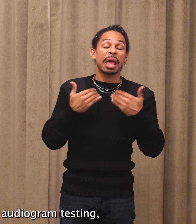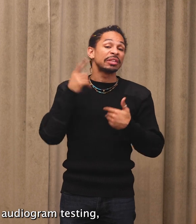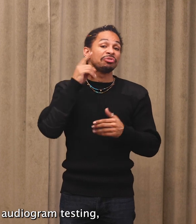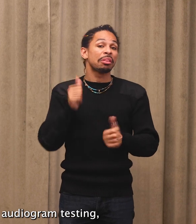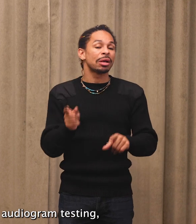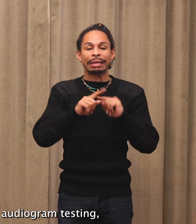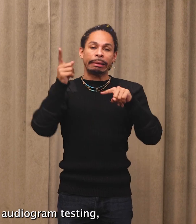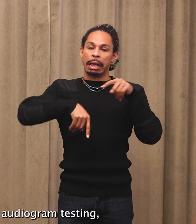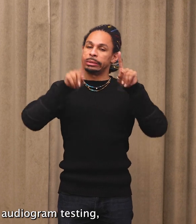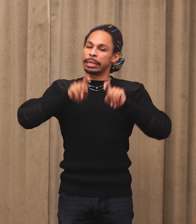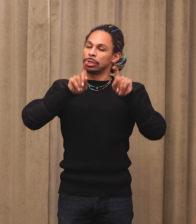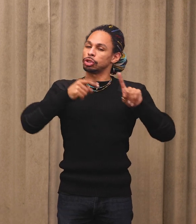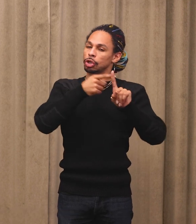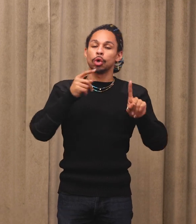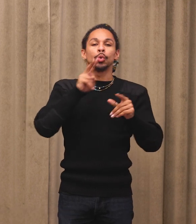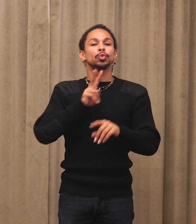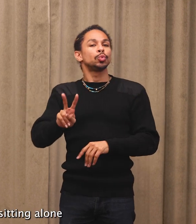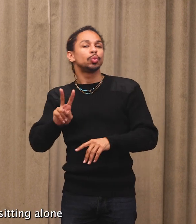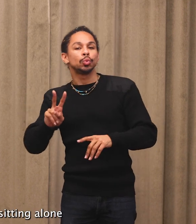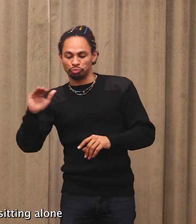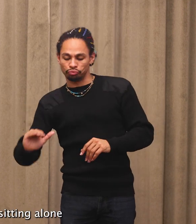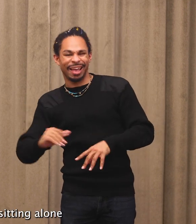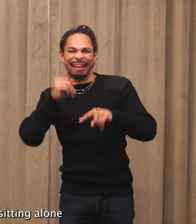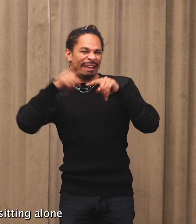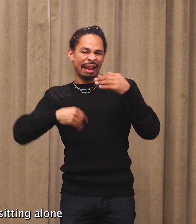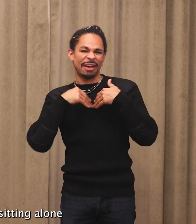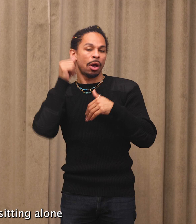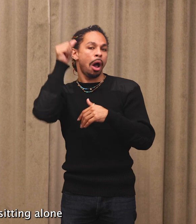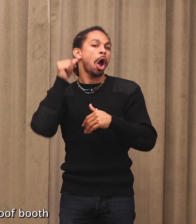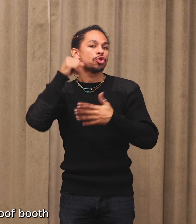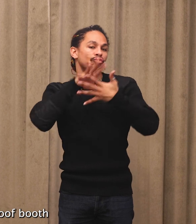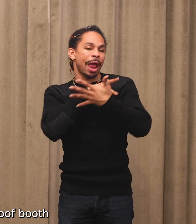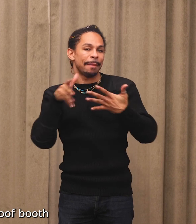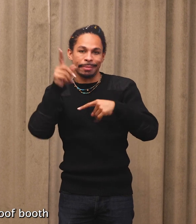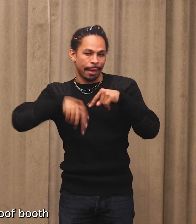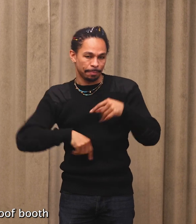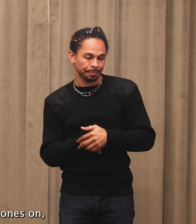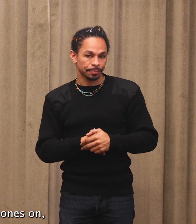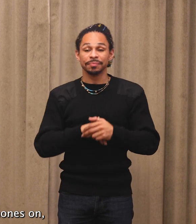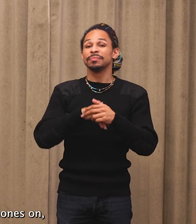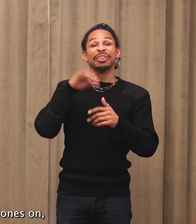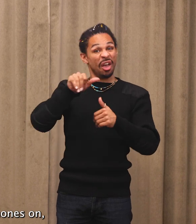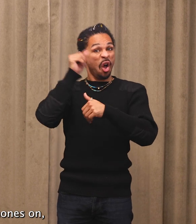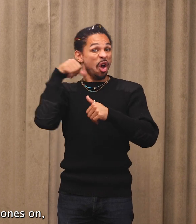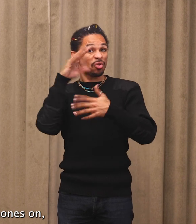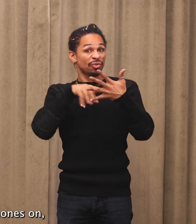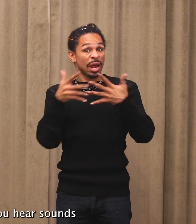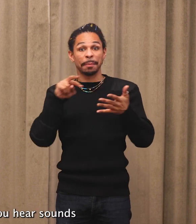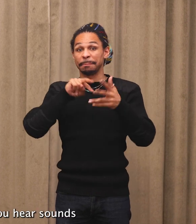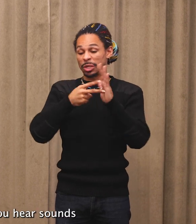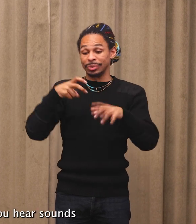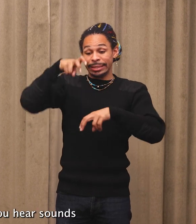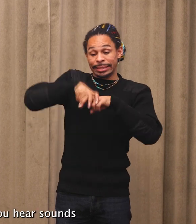-year-olds can't do audiogram testing, which requires sitting alone in a soundproof booth with headphones on,